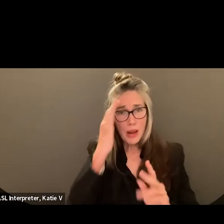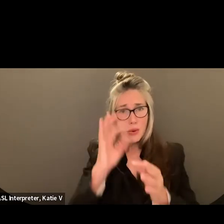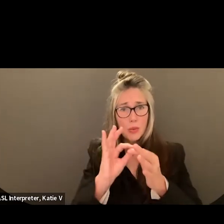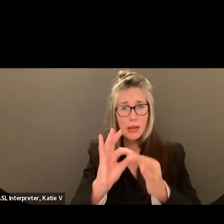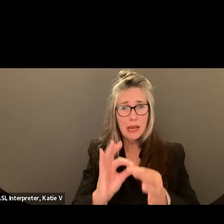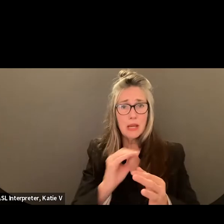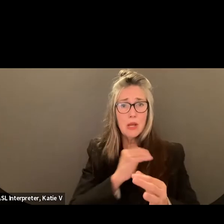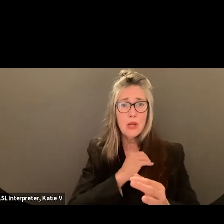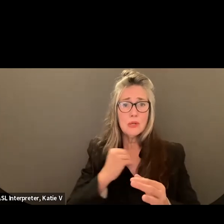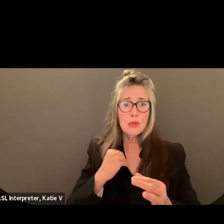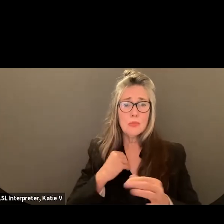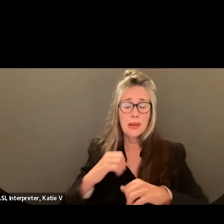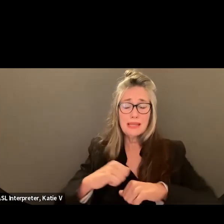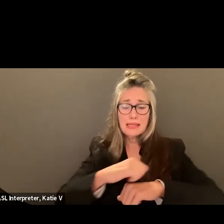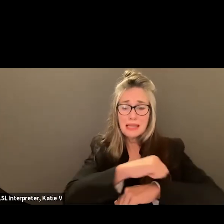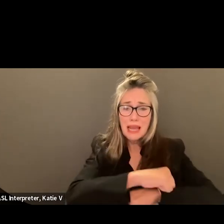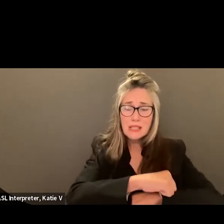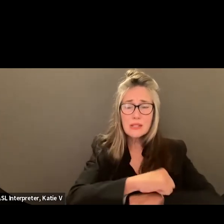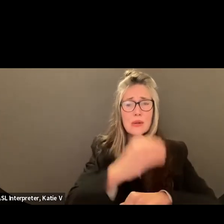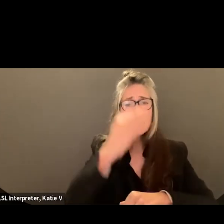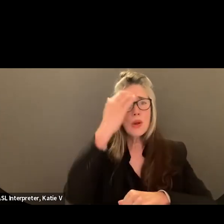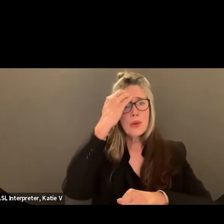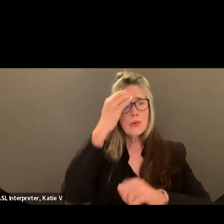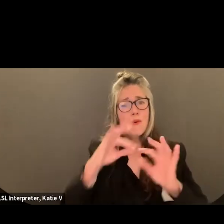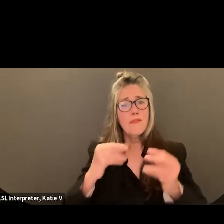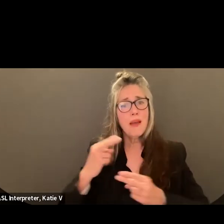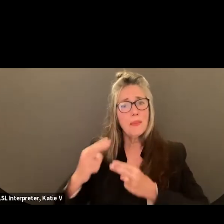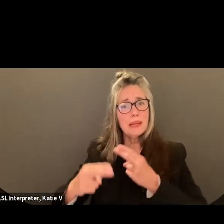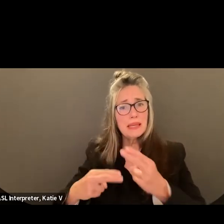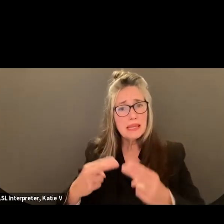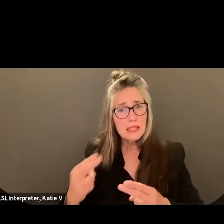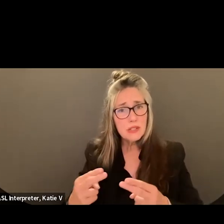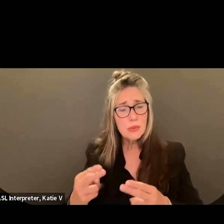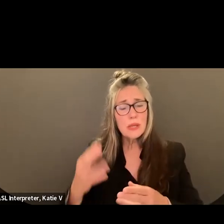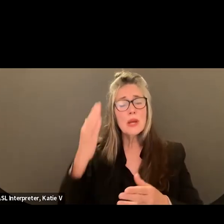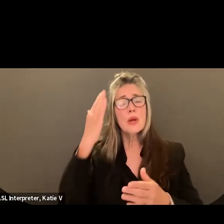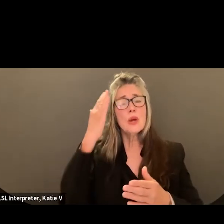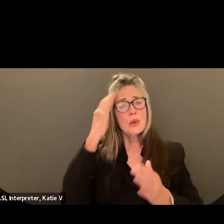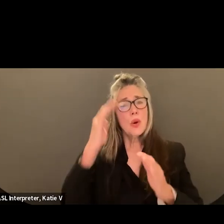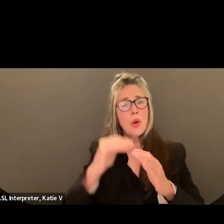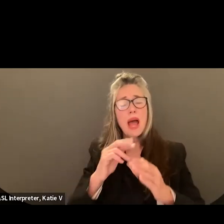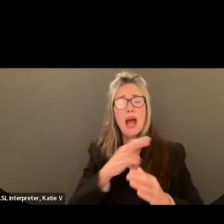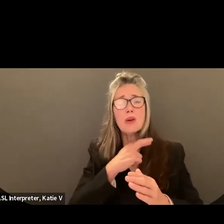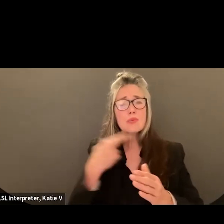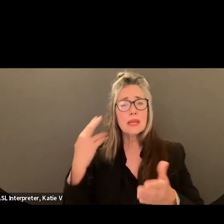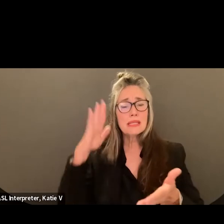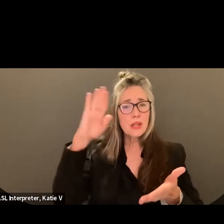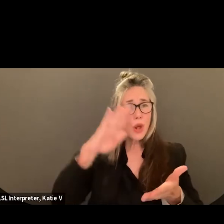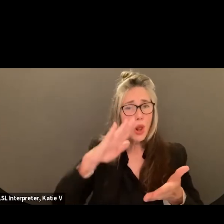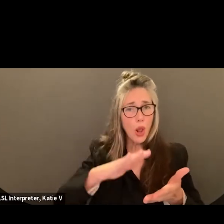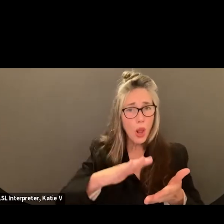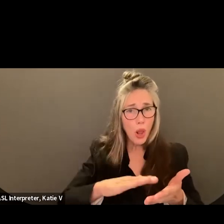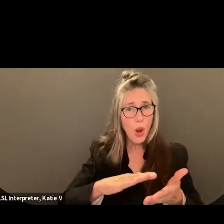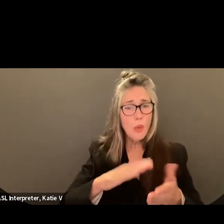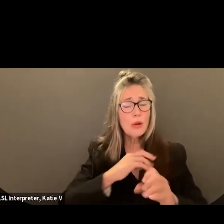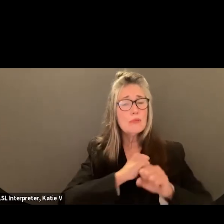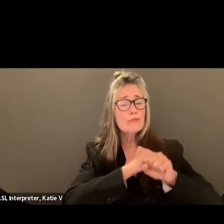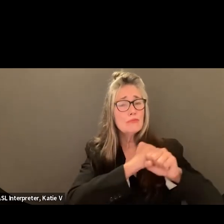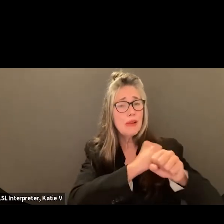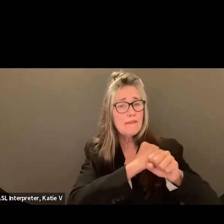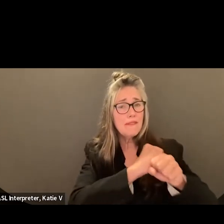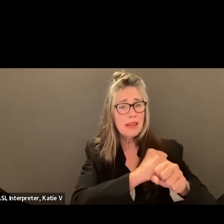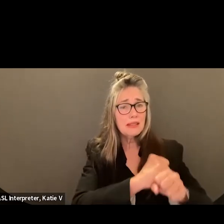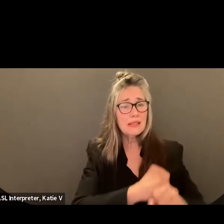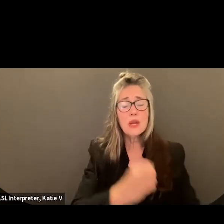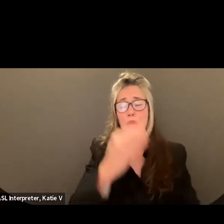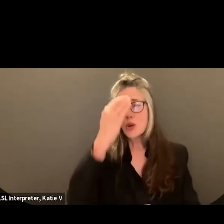history, know when to get a breast cancer screening, and know where to get a breast cancer screening. And we know that the CDC offers some